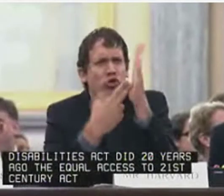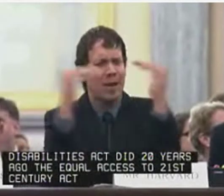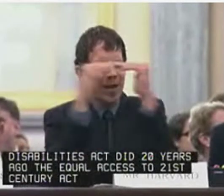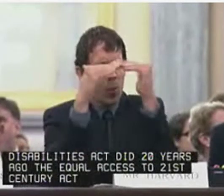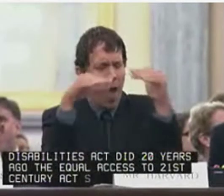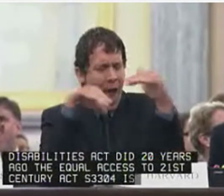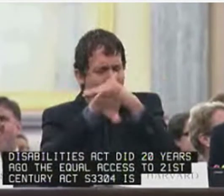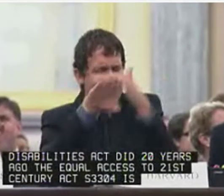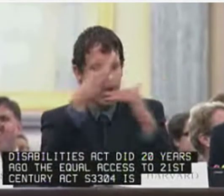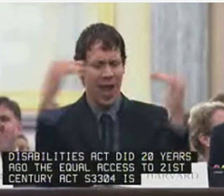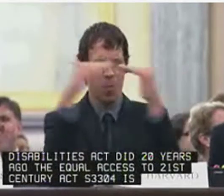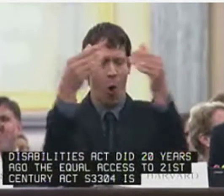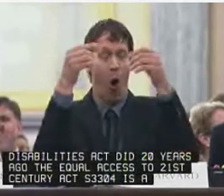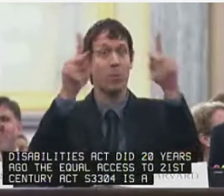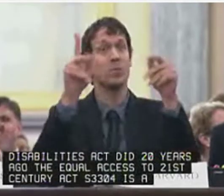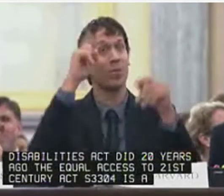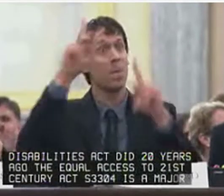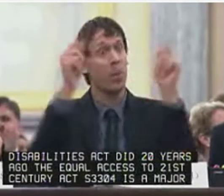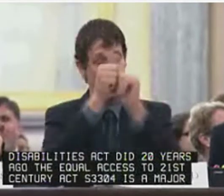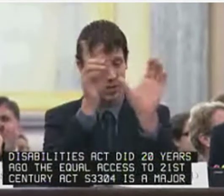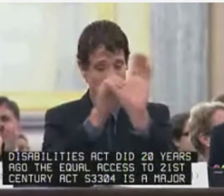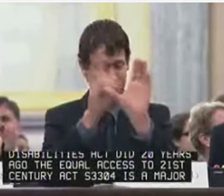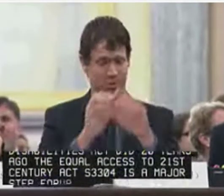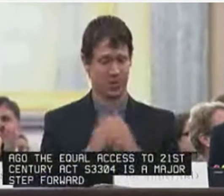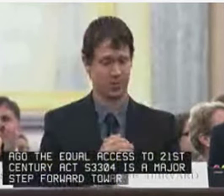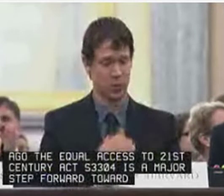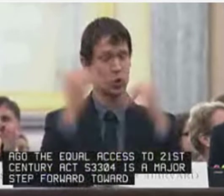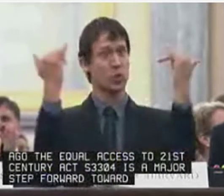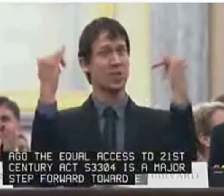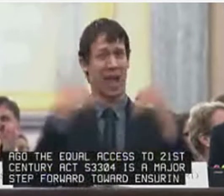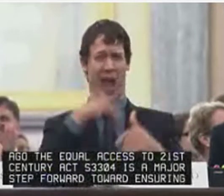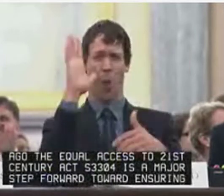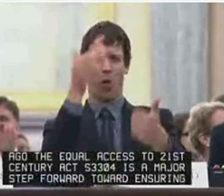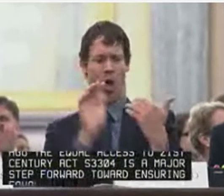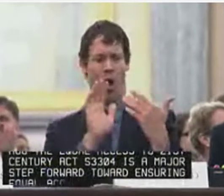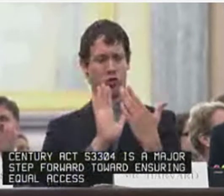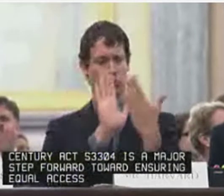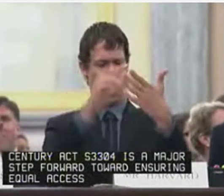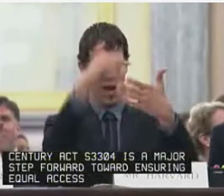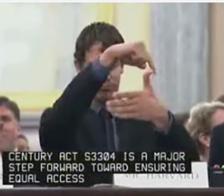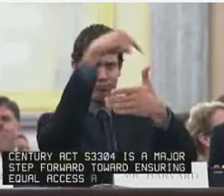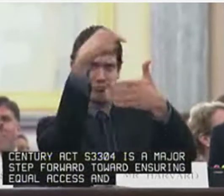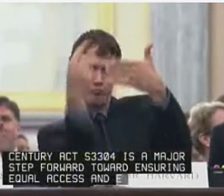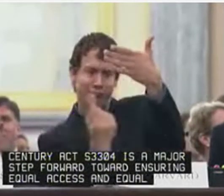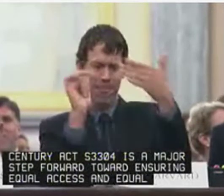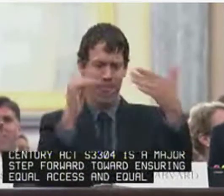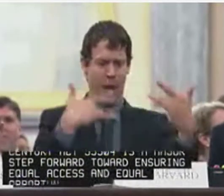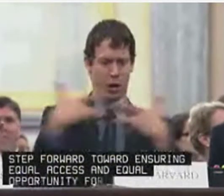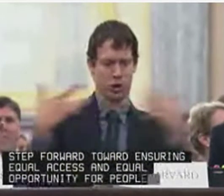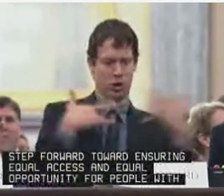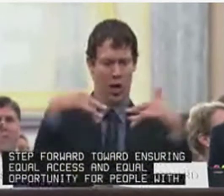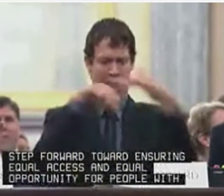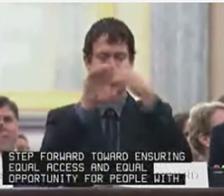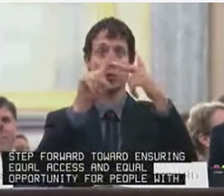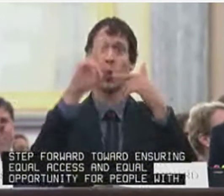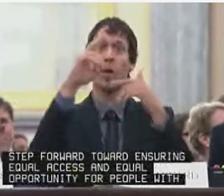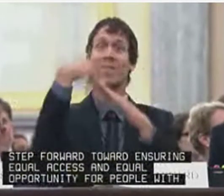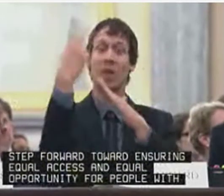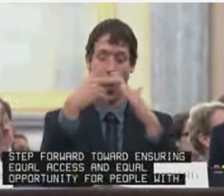forward towards ensuring equal access and equal opportunity for people with disabilities. Today, I will address the provisions